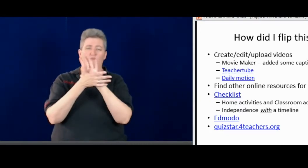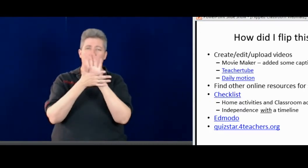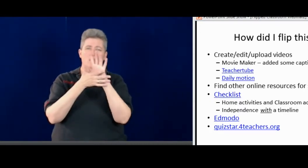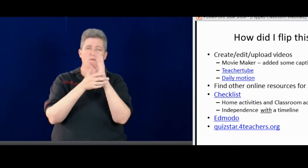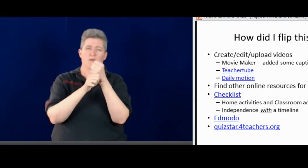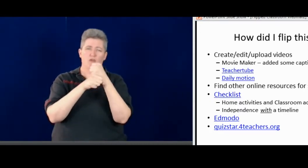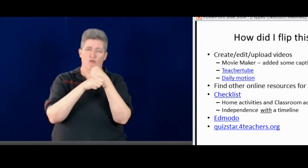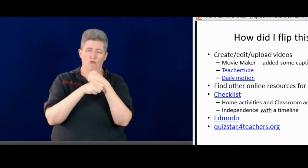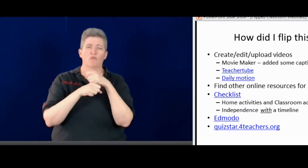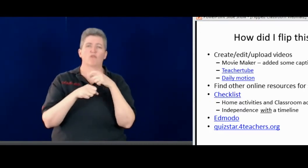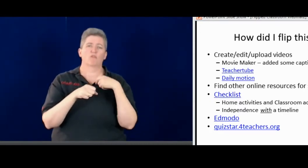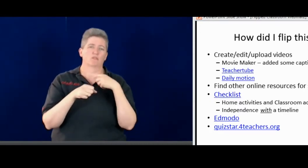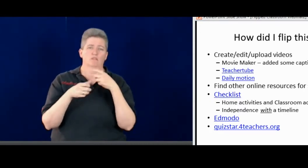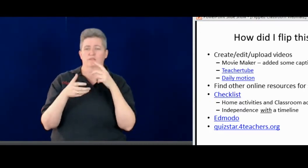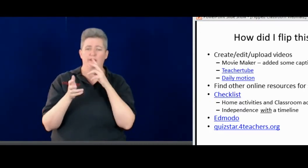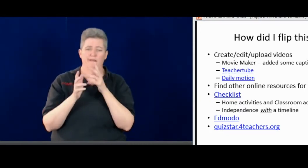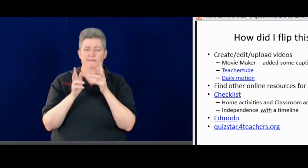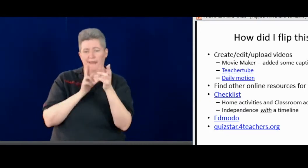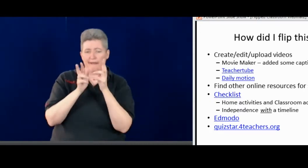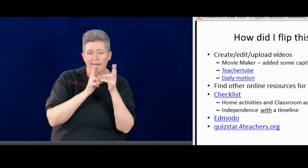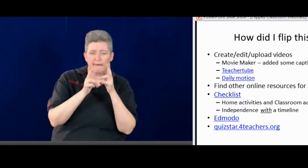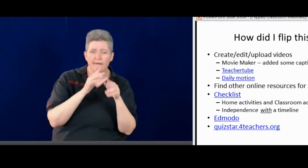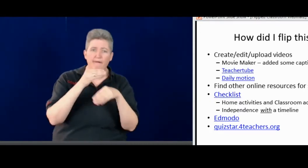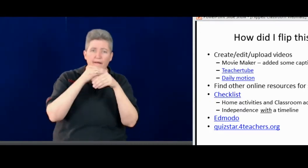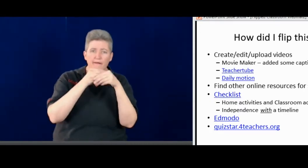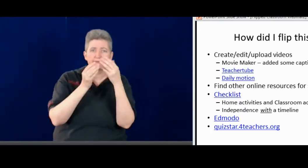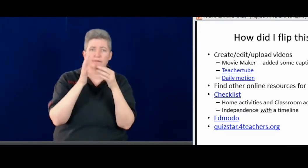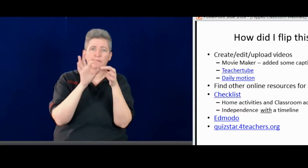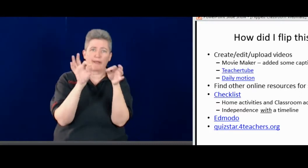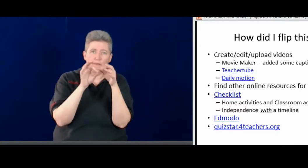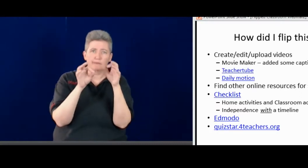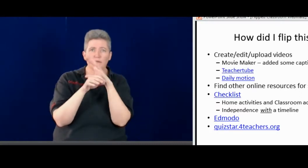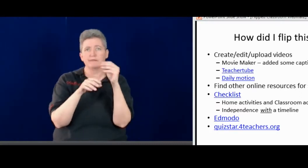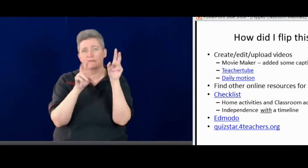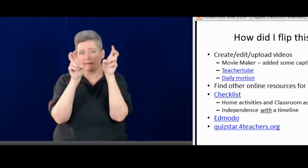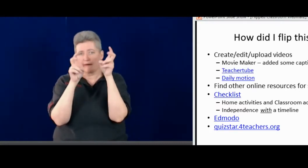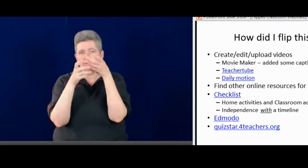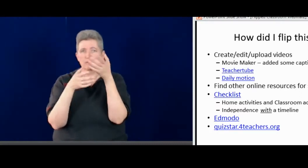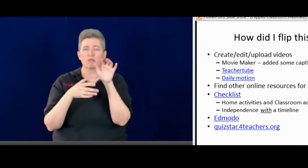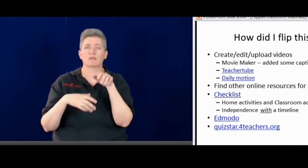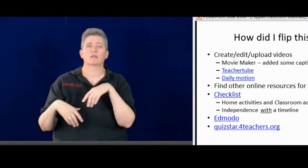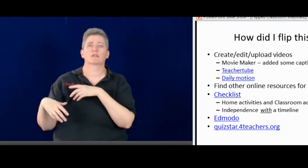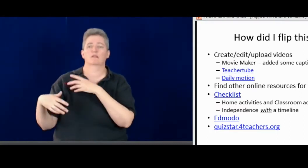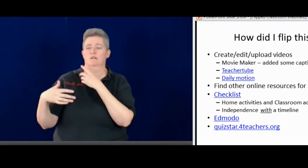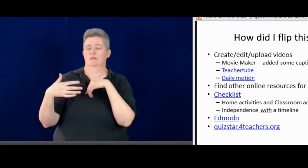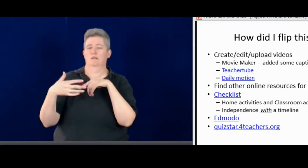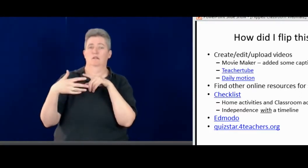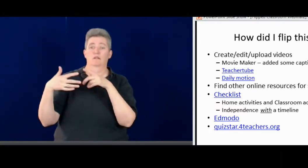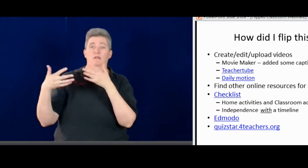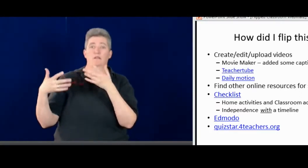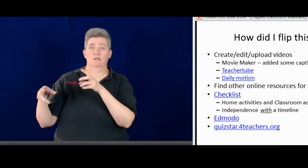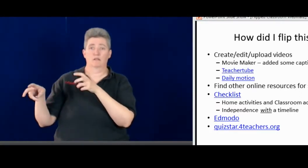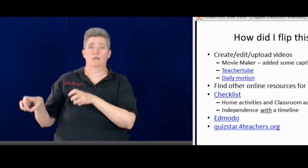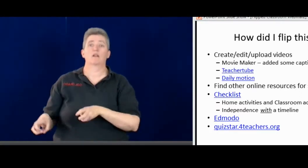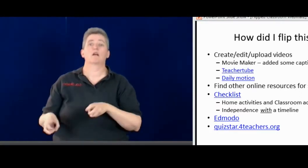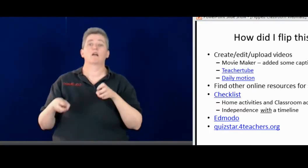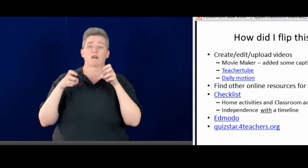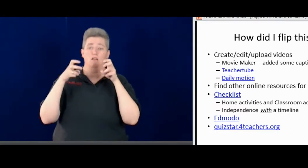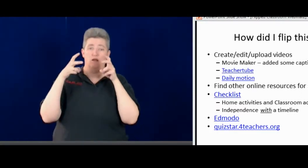It's a simple program. It's a movie maker. And then I edit it. I add some captions, different things like that.